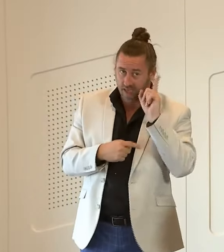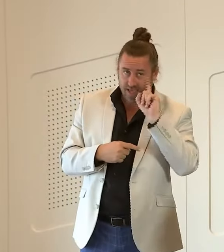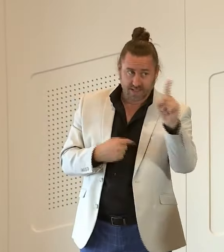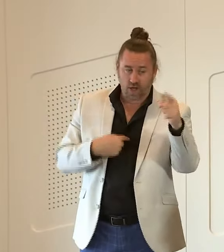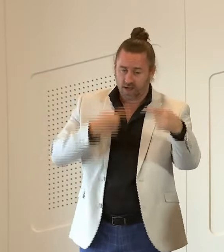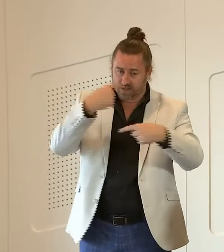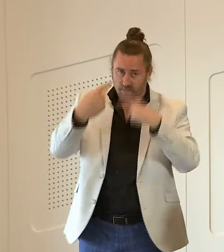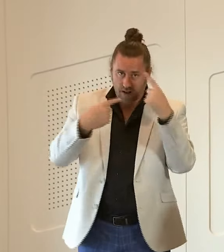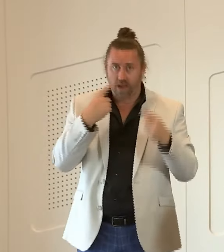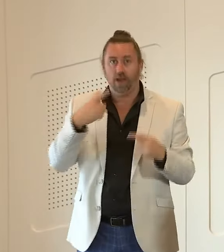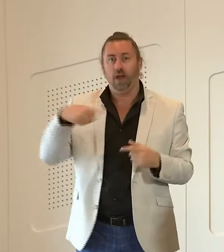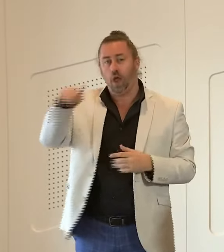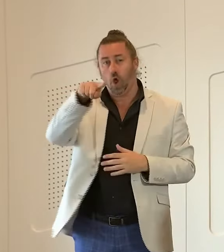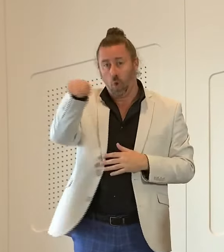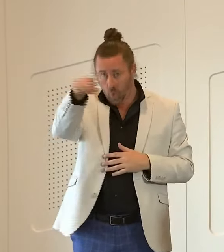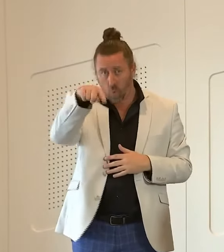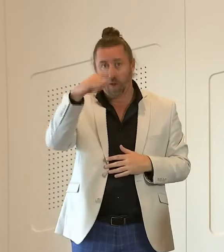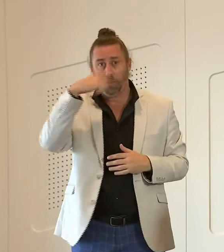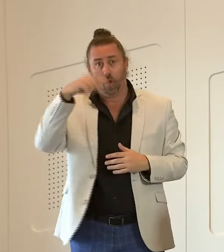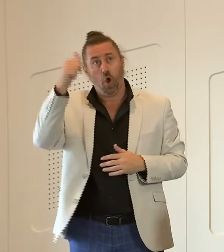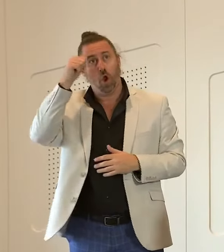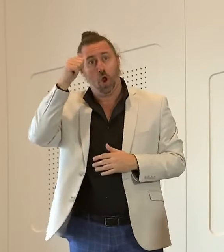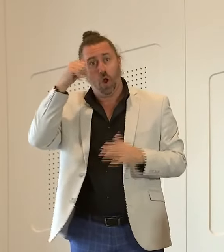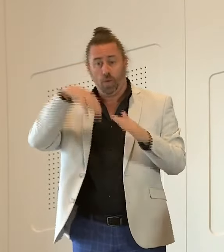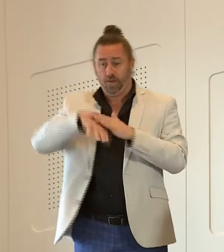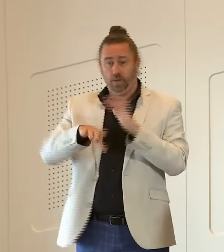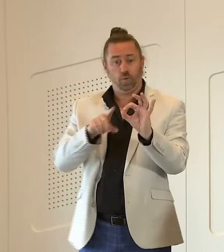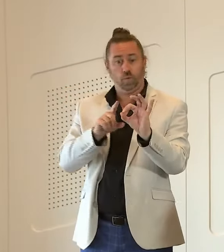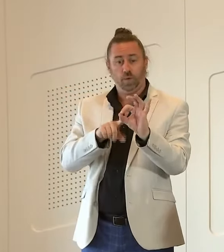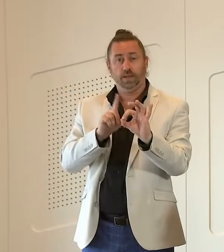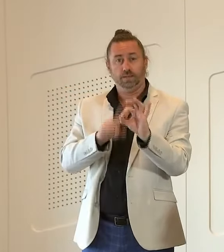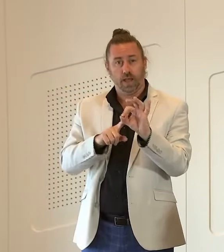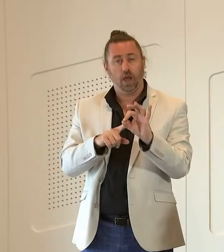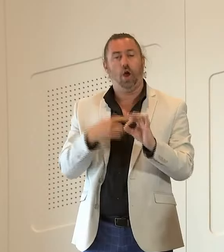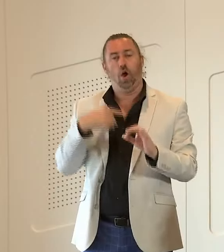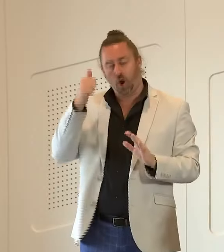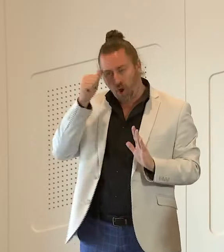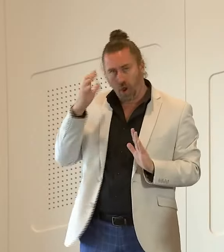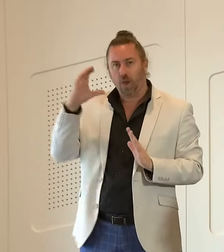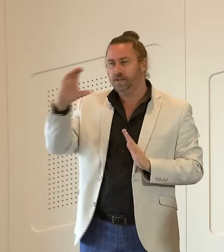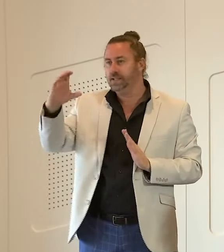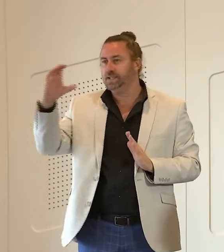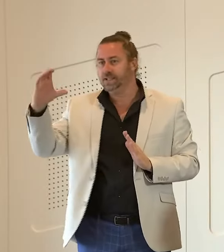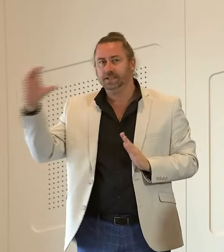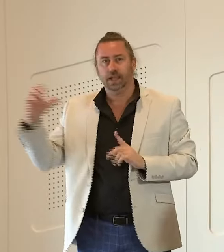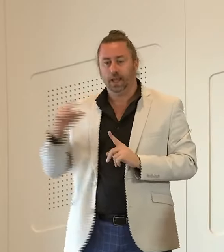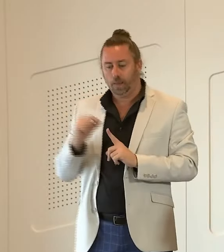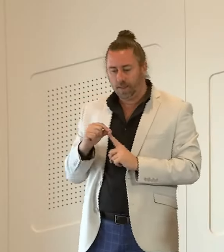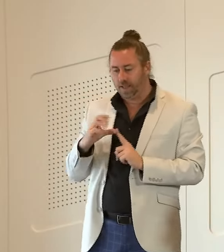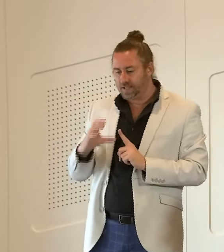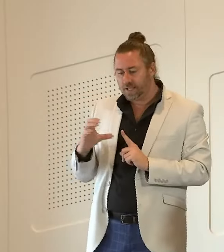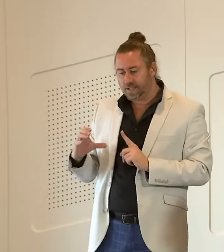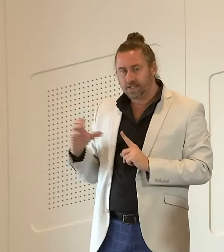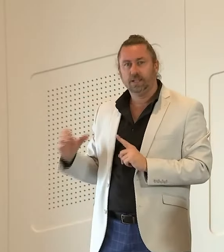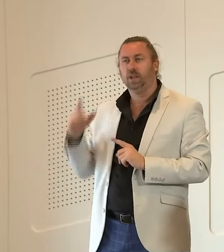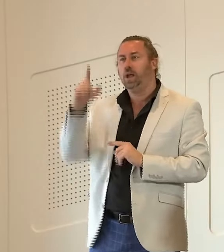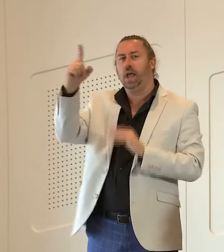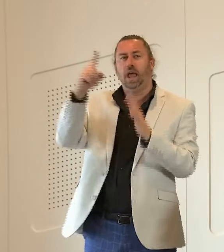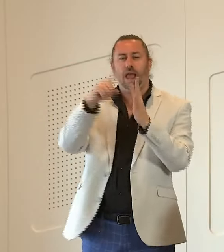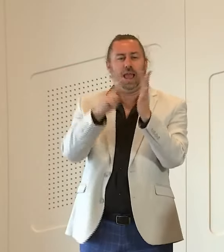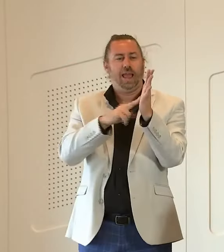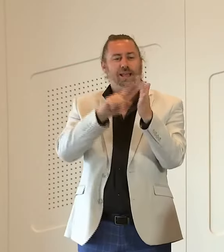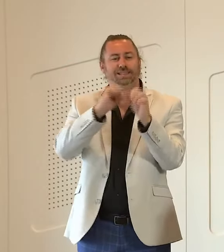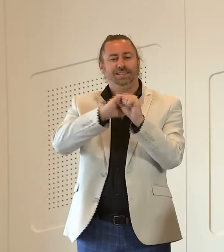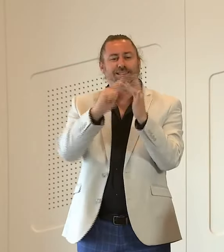and the public can have confidence that we respect the different institutions that provide the checks and balances over government